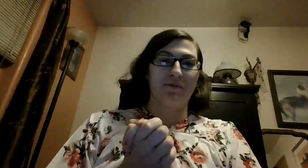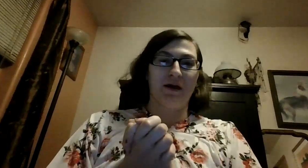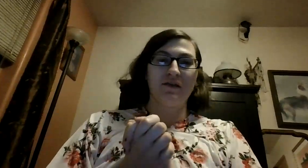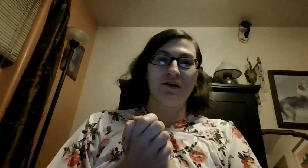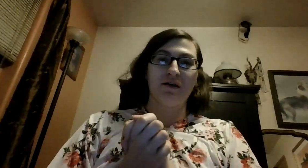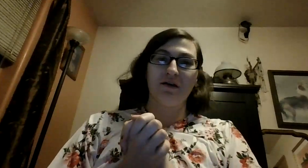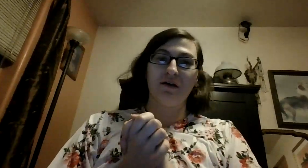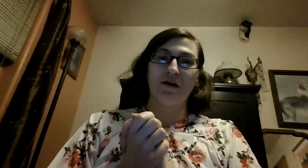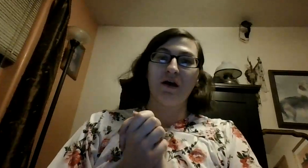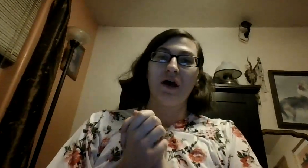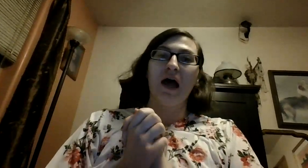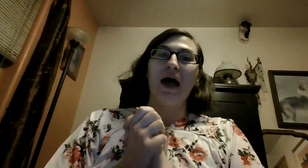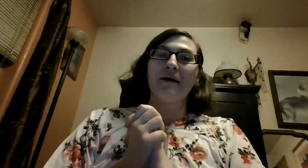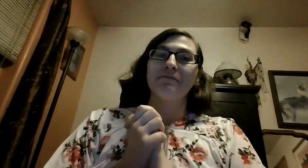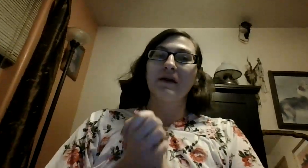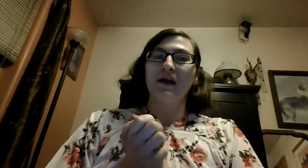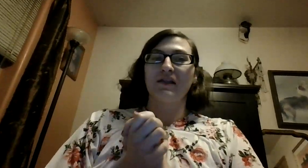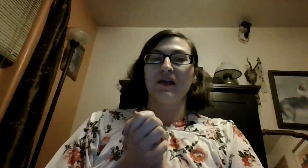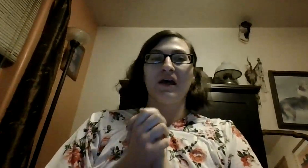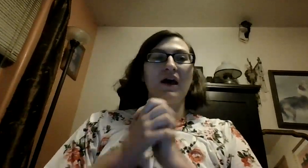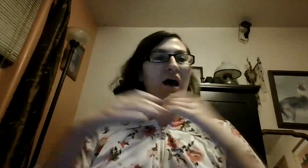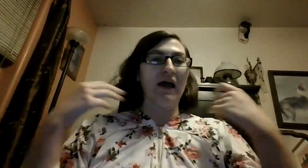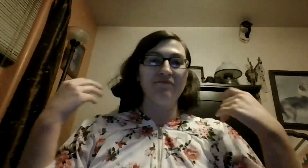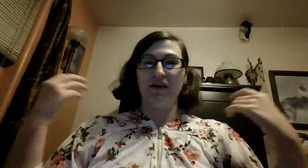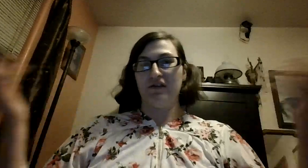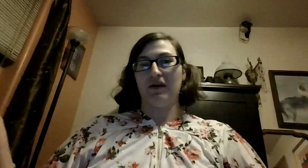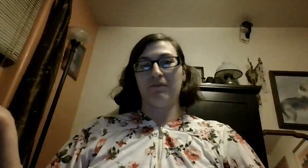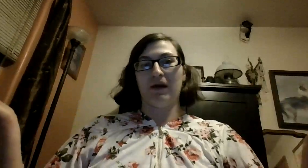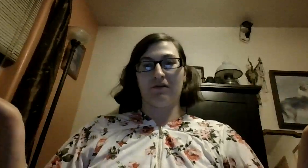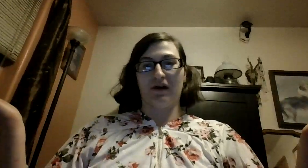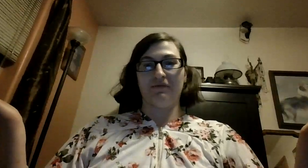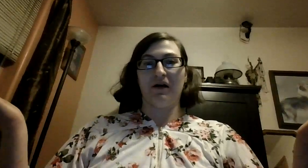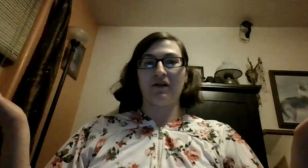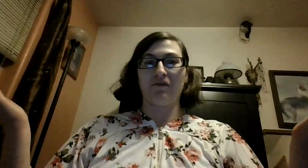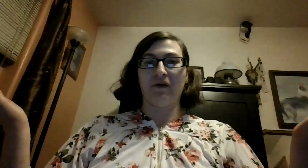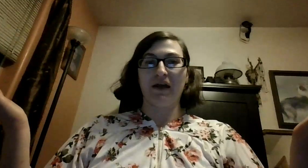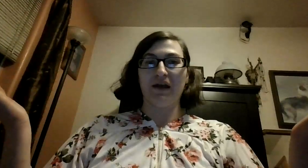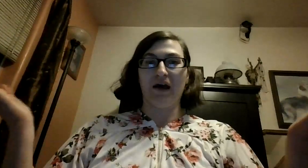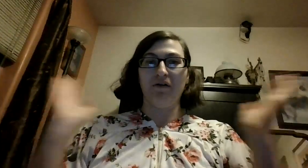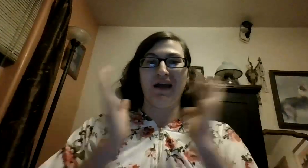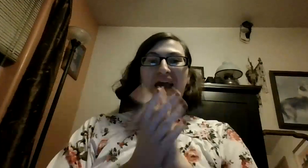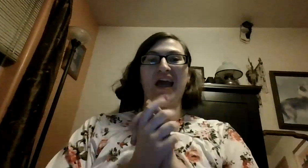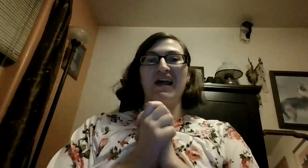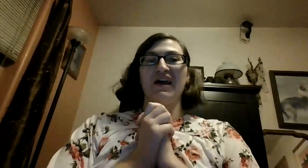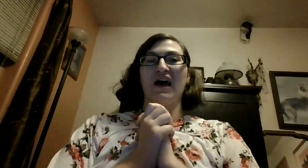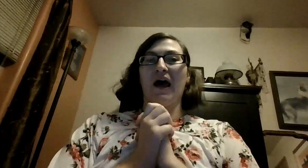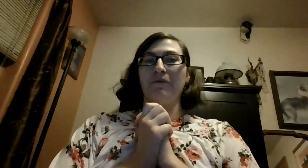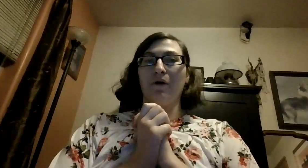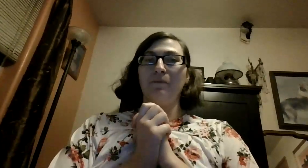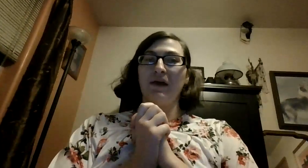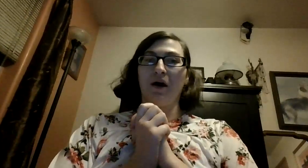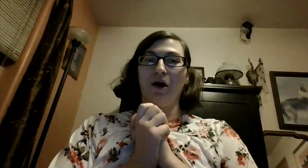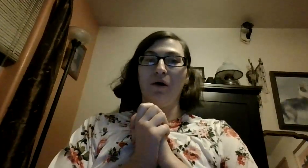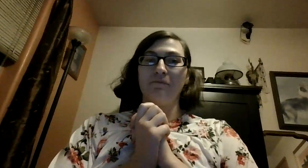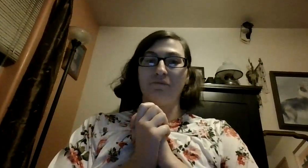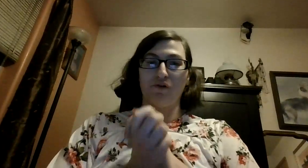because I'm busy my grandfather right now I will be home for tomorrow